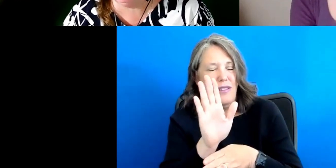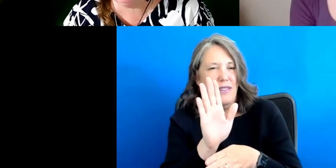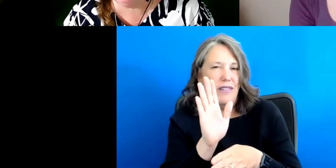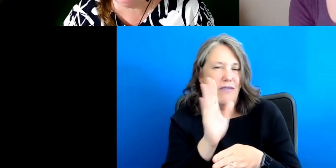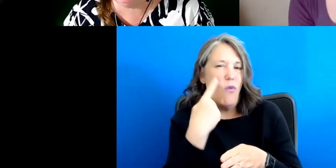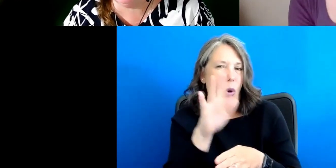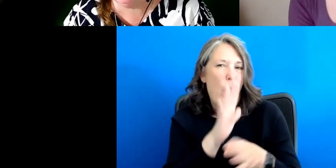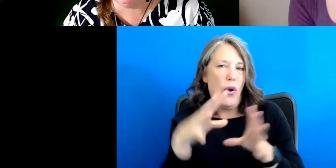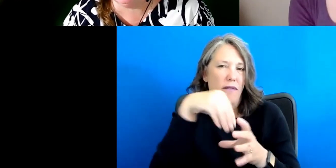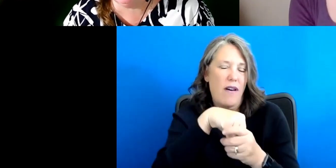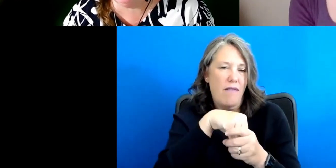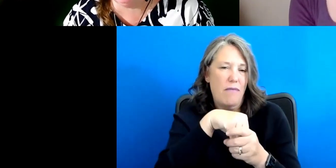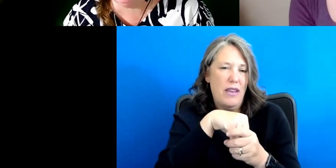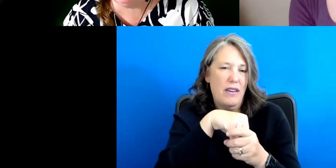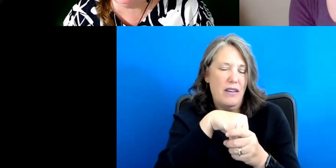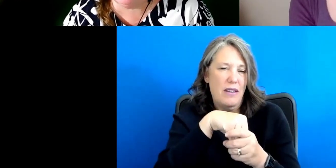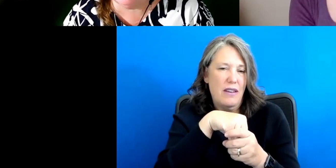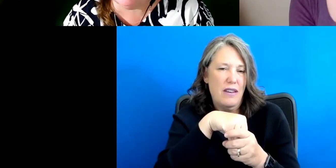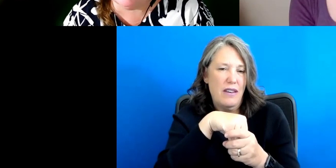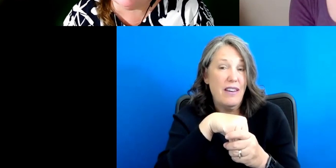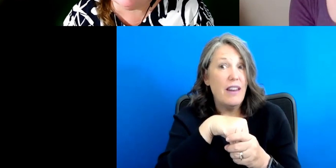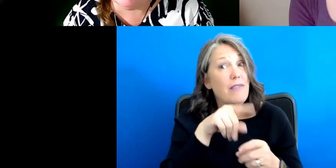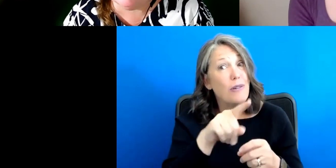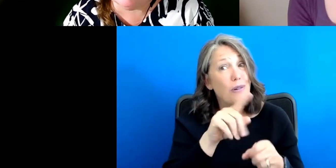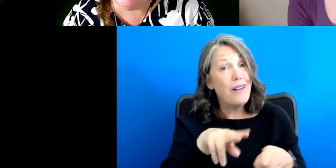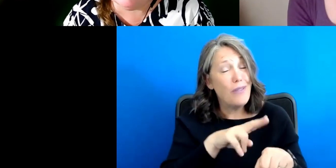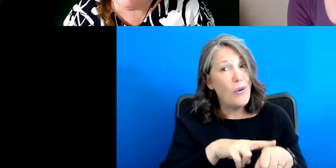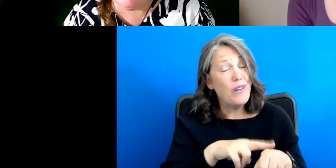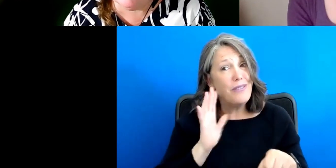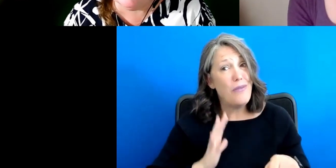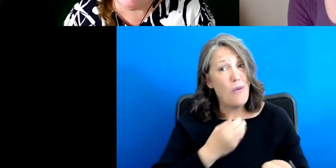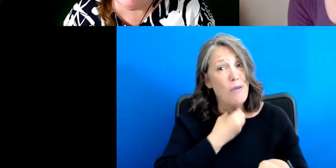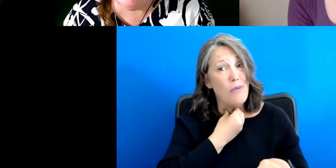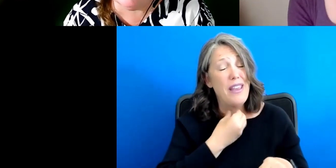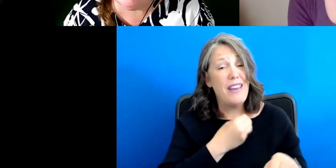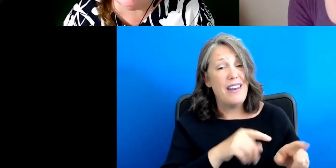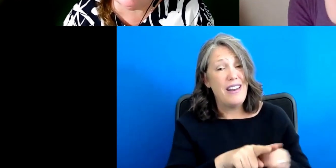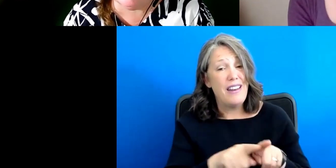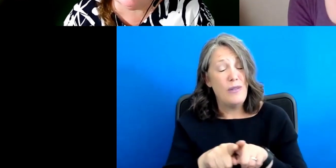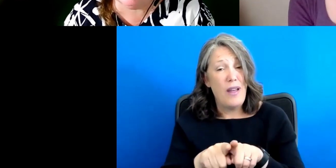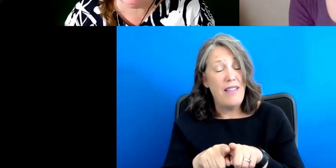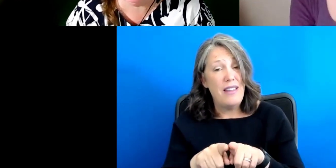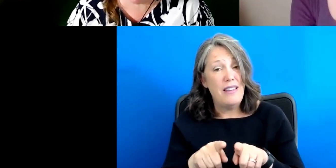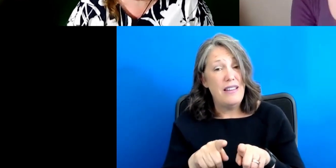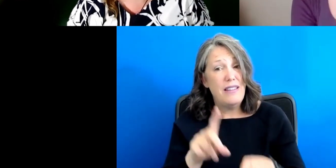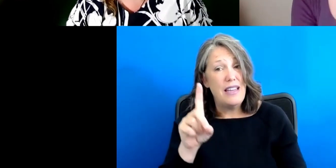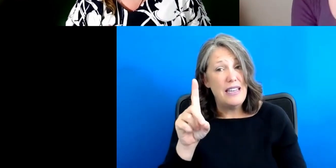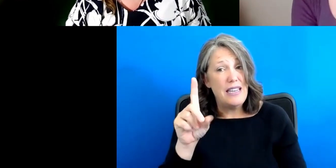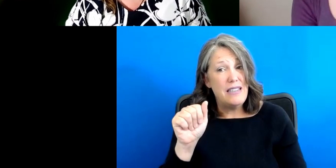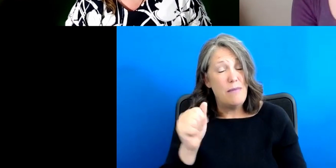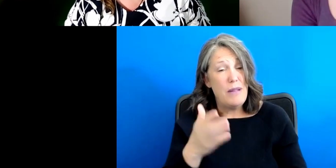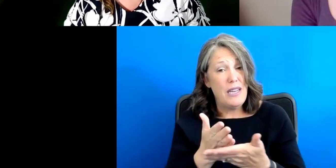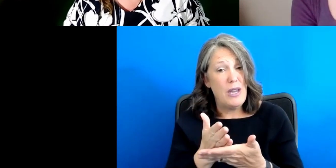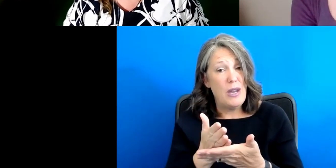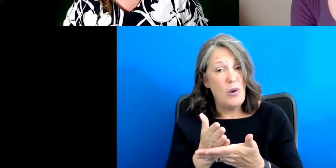Um, and of course being a former Marine, as well as, um, a disability rights